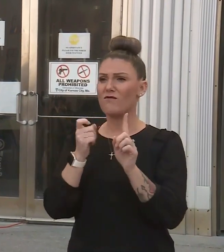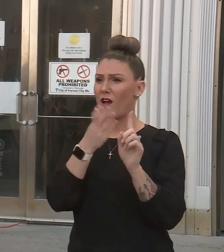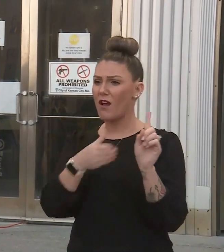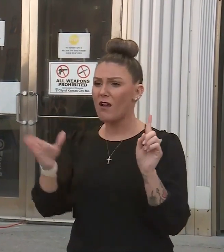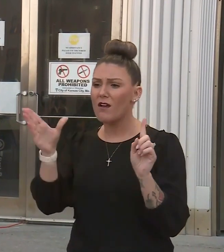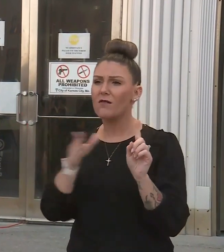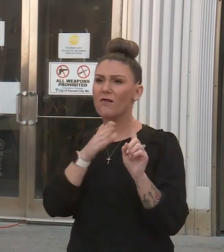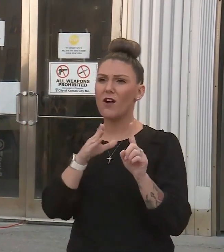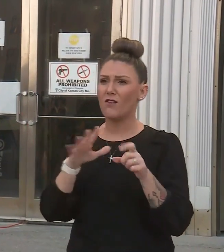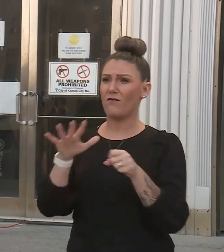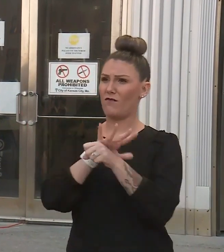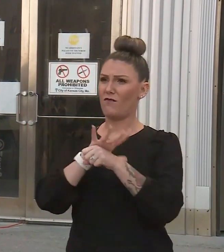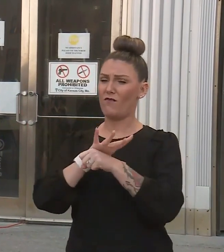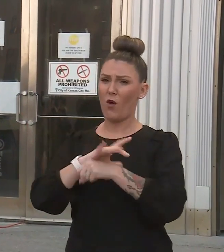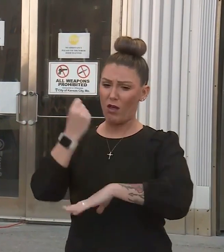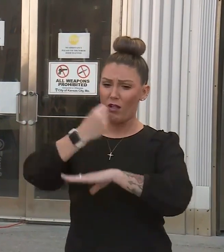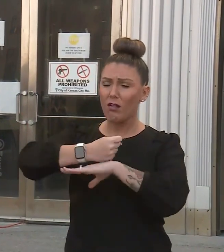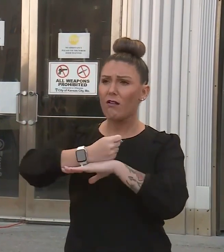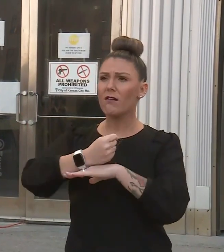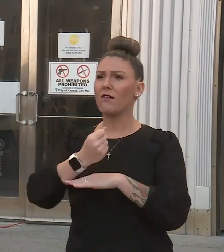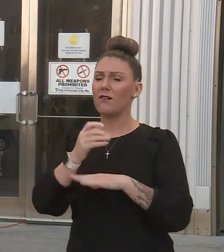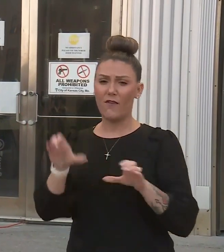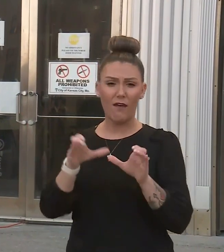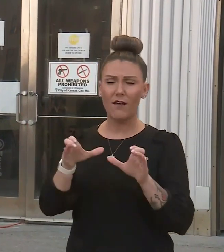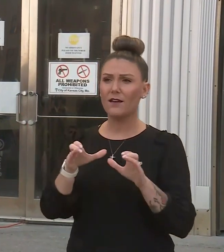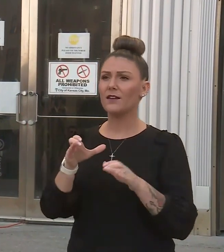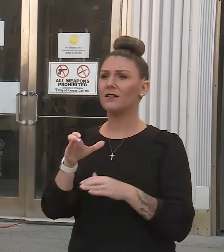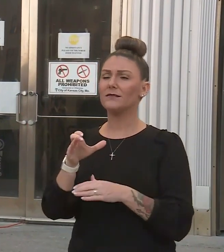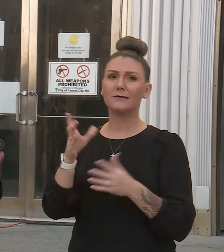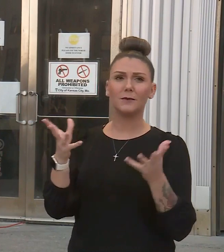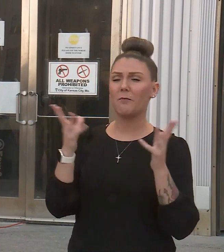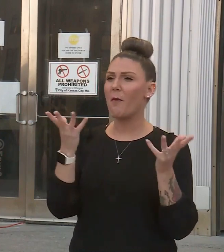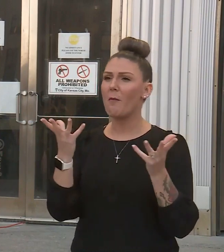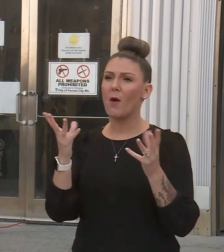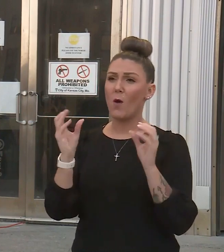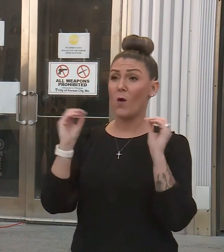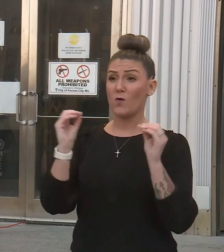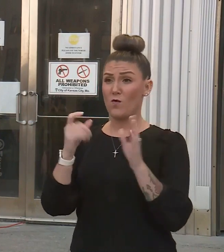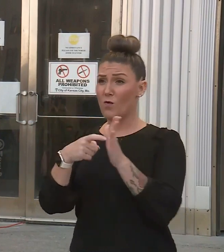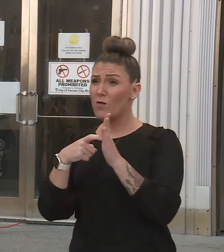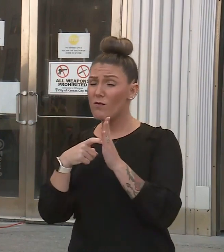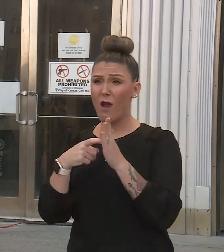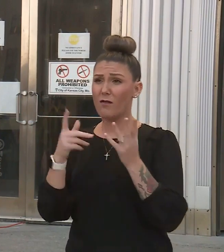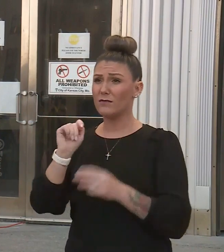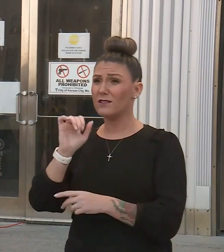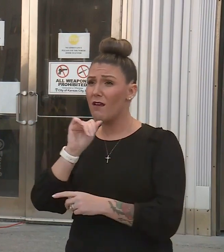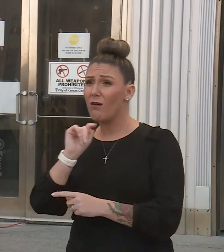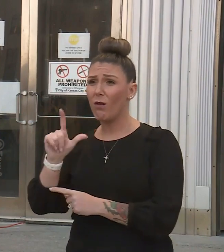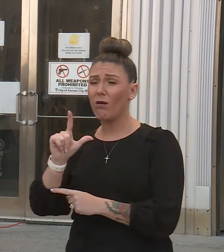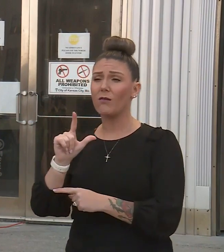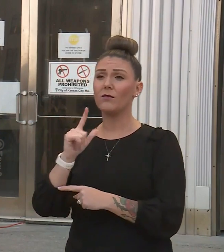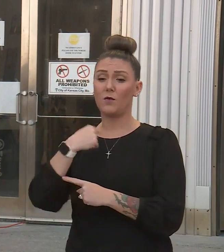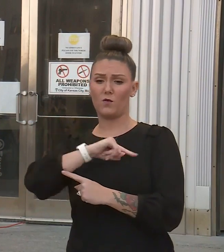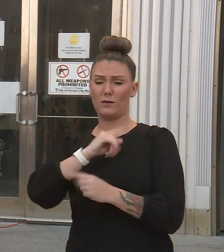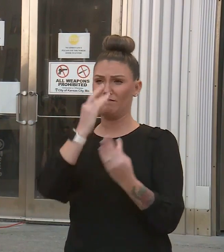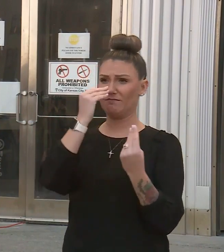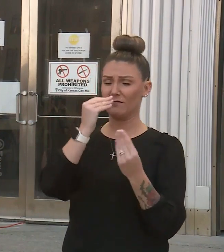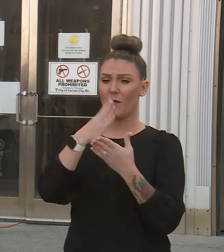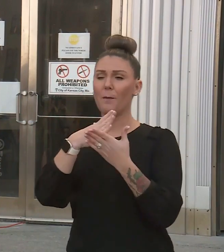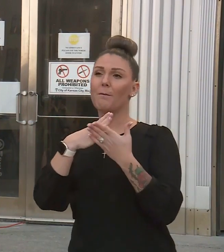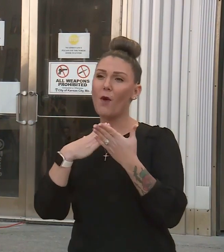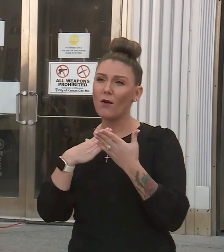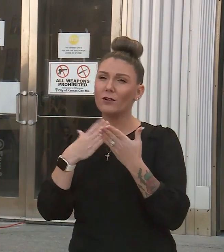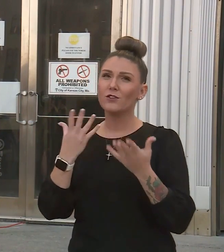a total lockdown or a total shutdown of activities to wanting no requirements at all. We consider this to be a partial